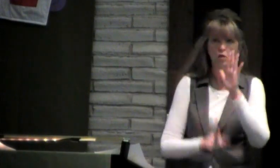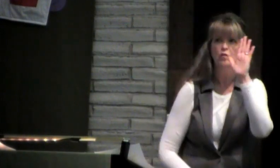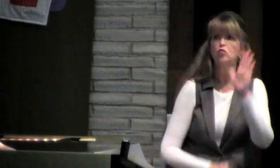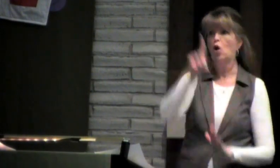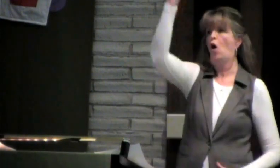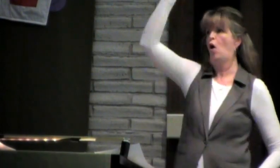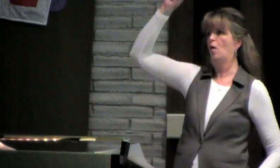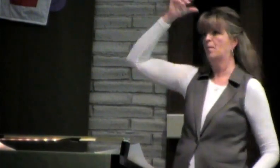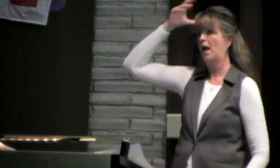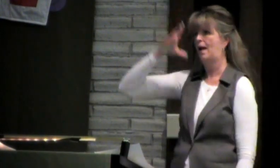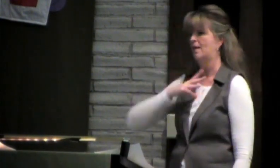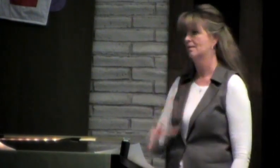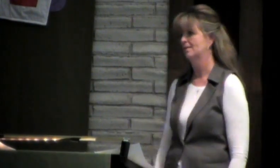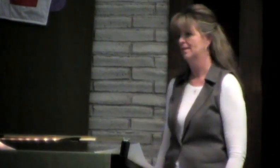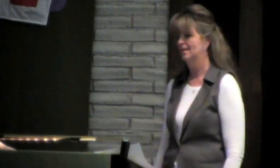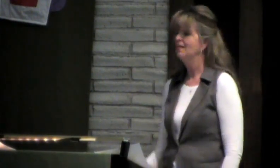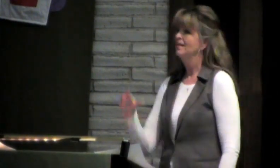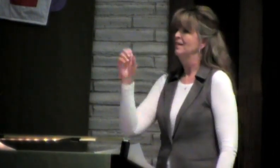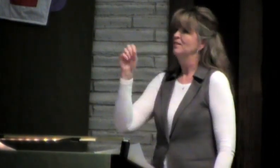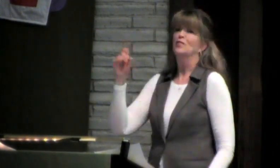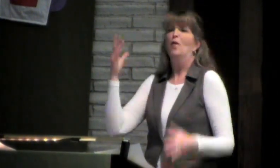historians think that Jesus was quite a tall man.